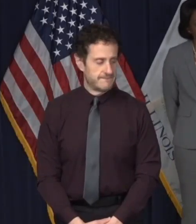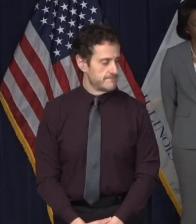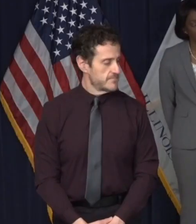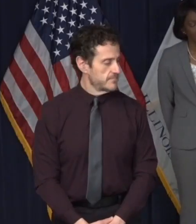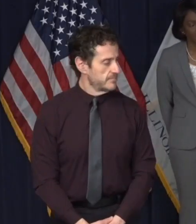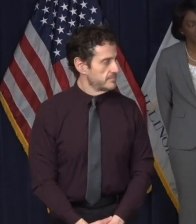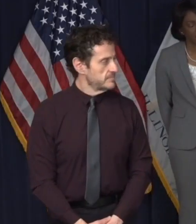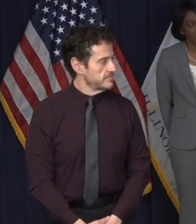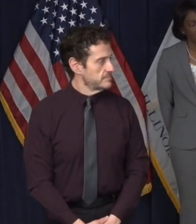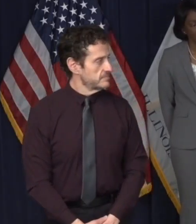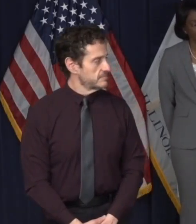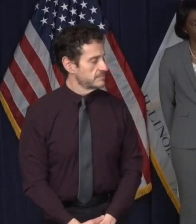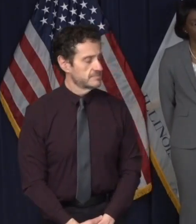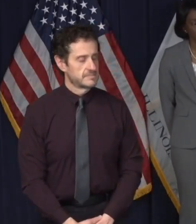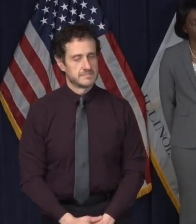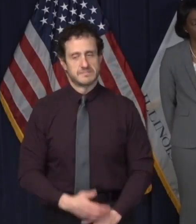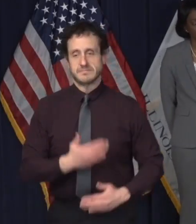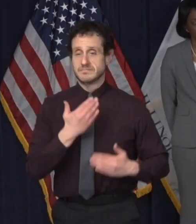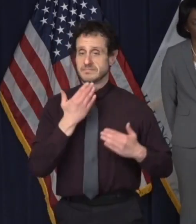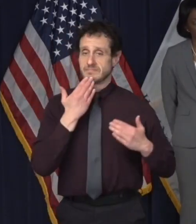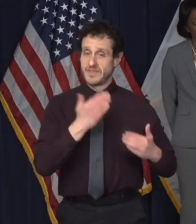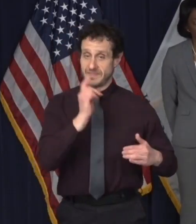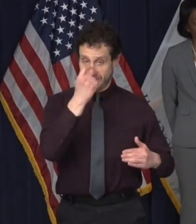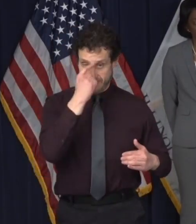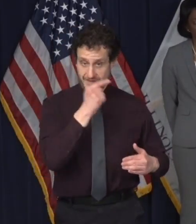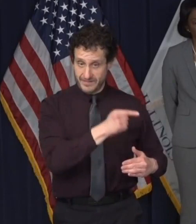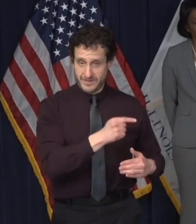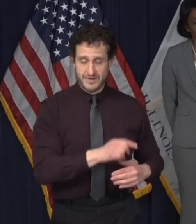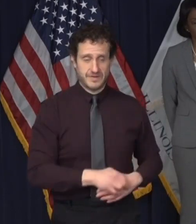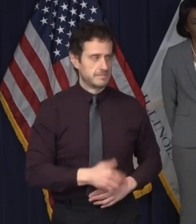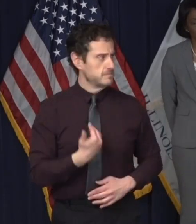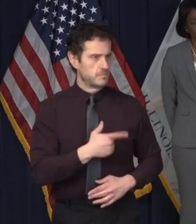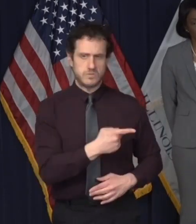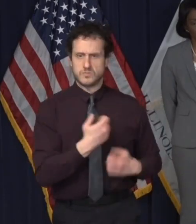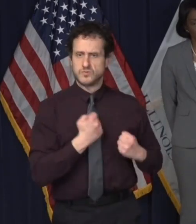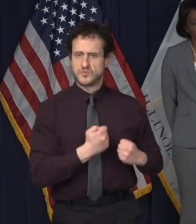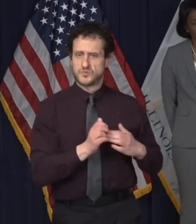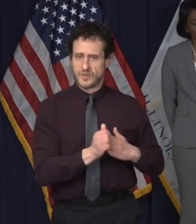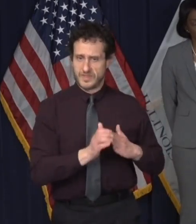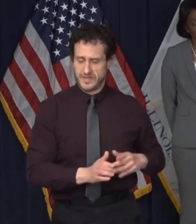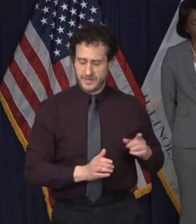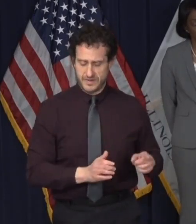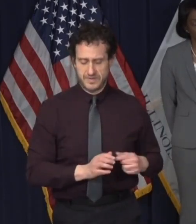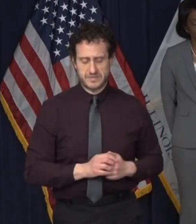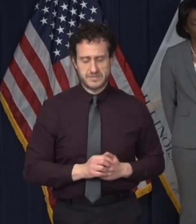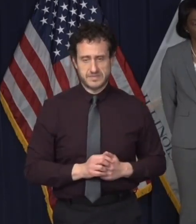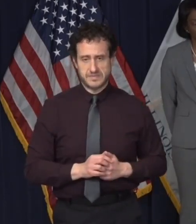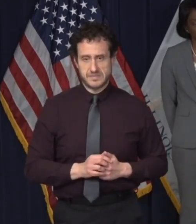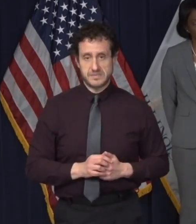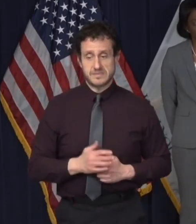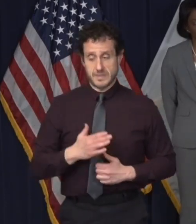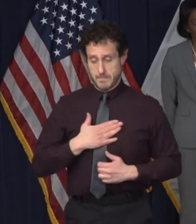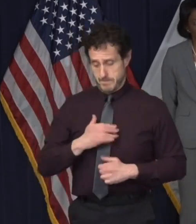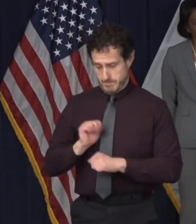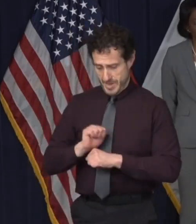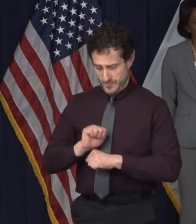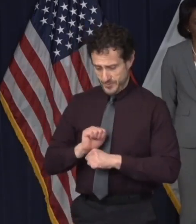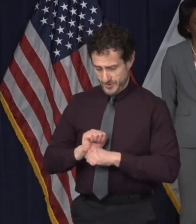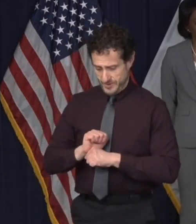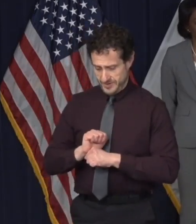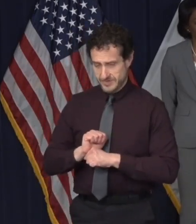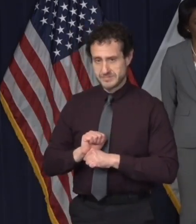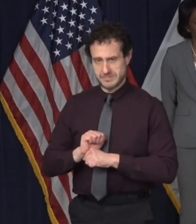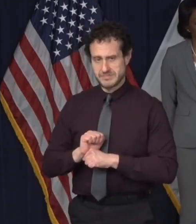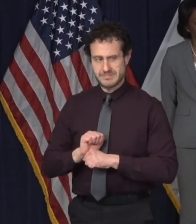I would like to thank Governor Pritzker not only for his strong leadership but for making my job easier in explaining to you